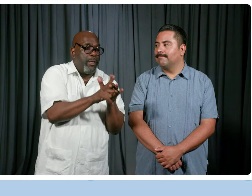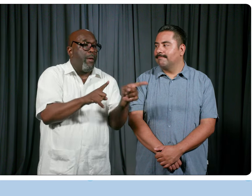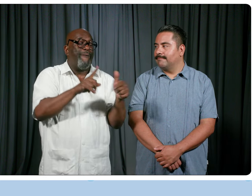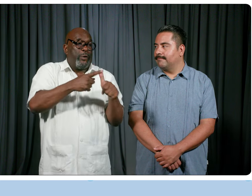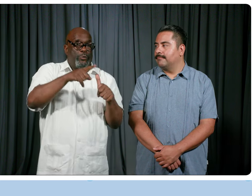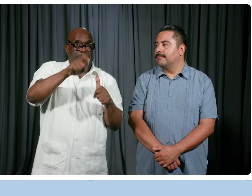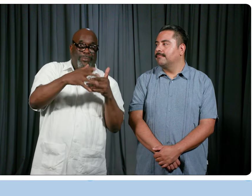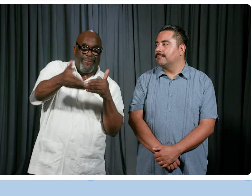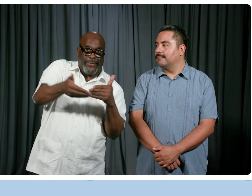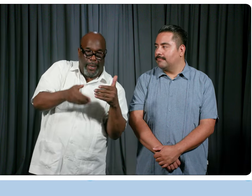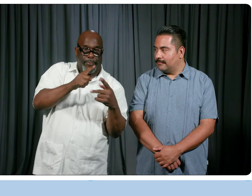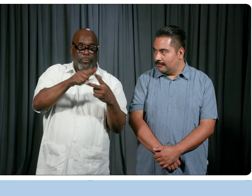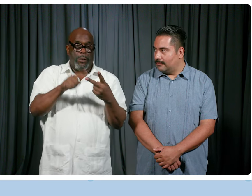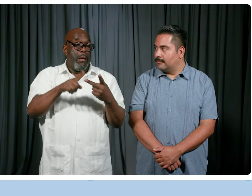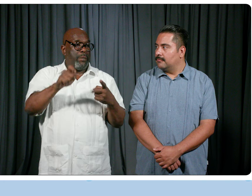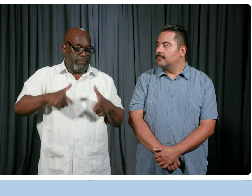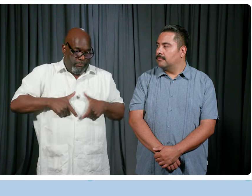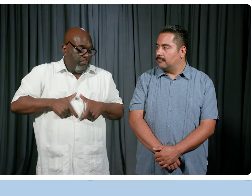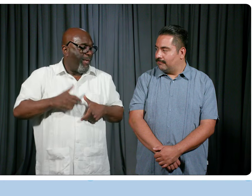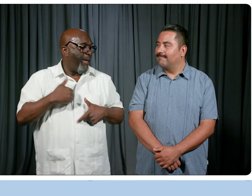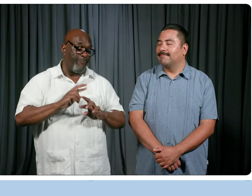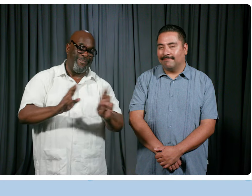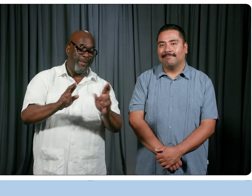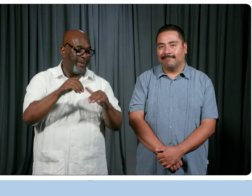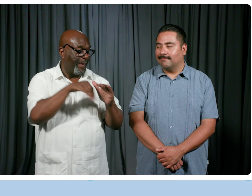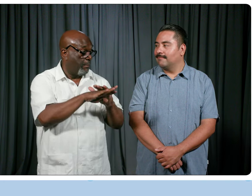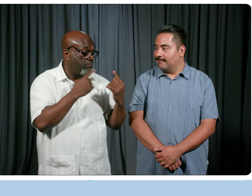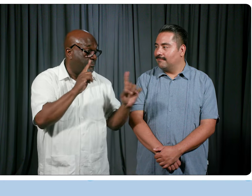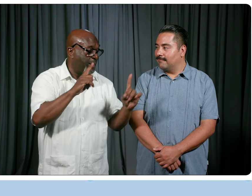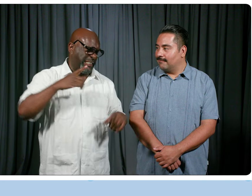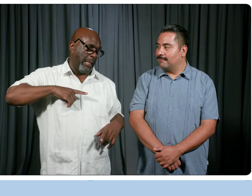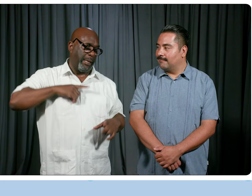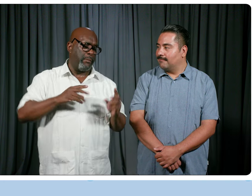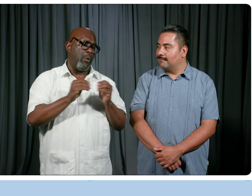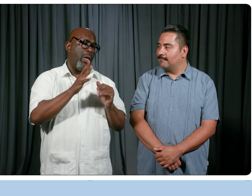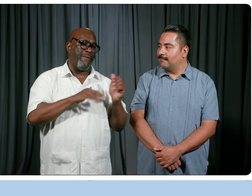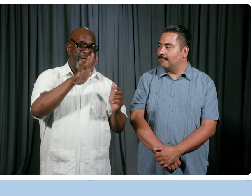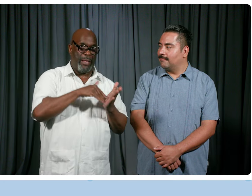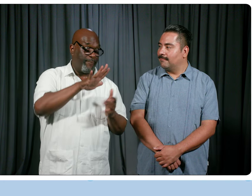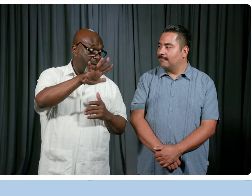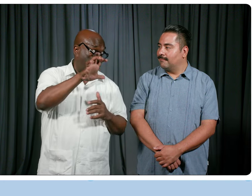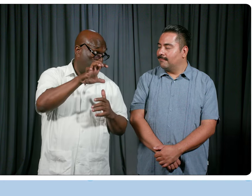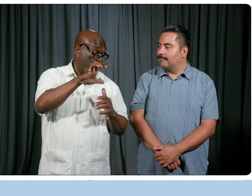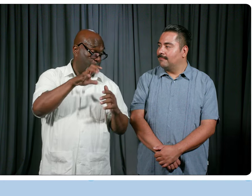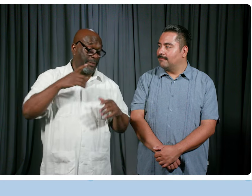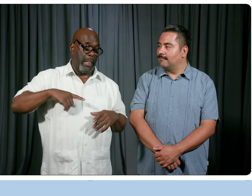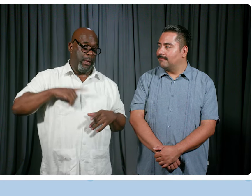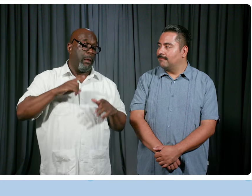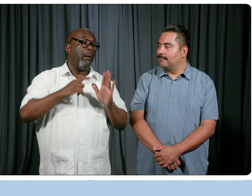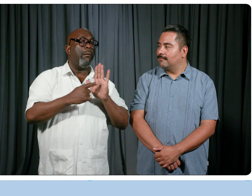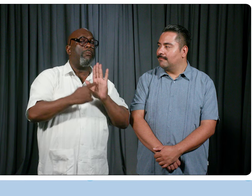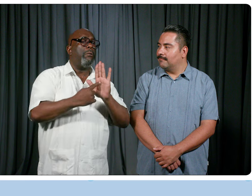to be invited, you have to be credentialed in order to be able to attend the convention. So you have your delegates, which is over 5,500 delegates that